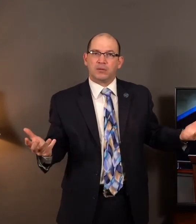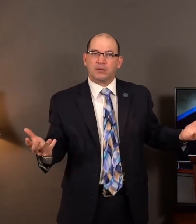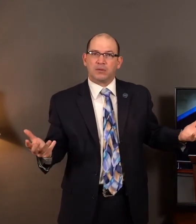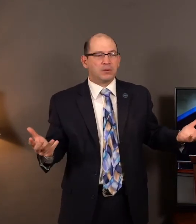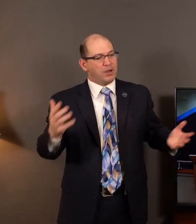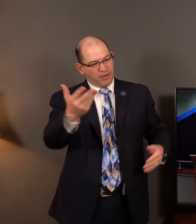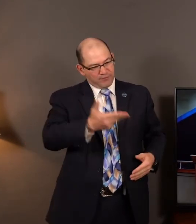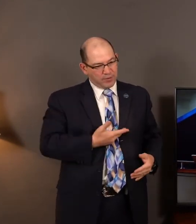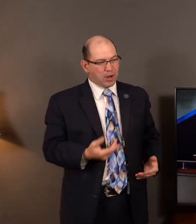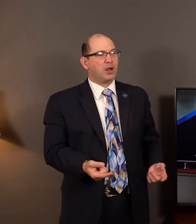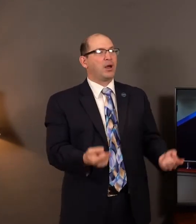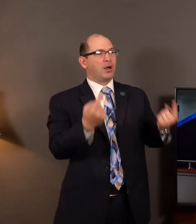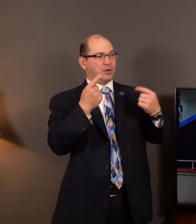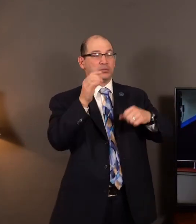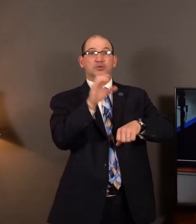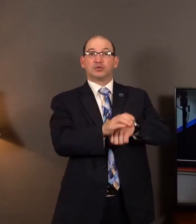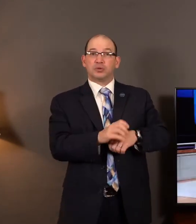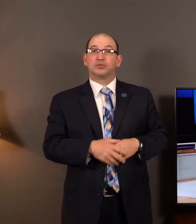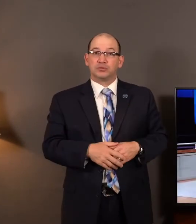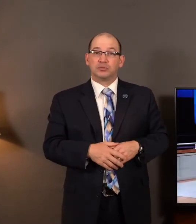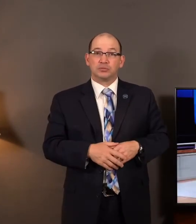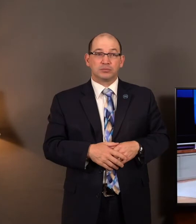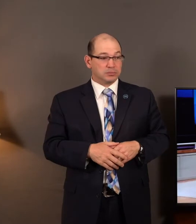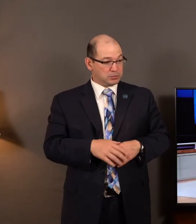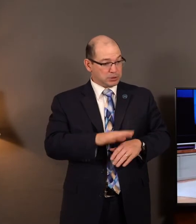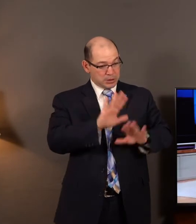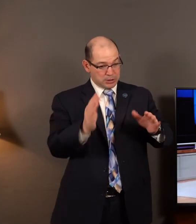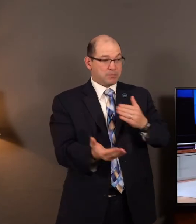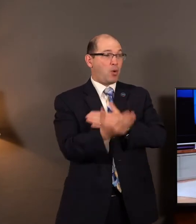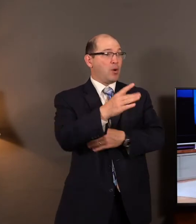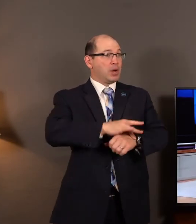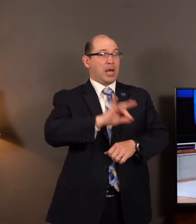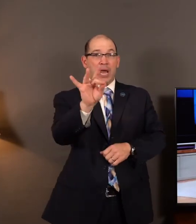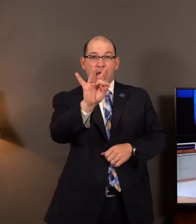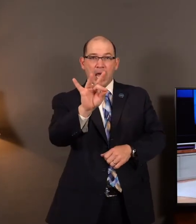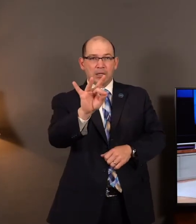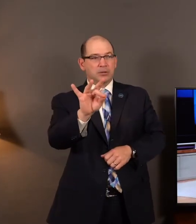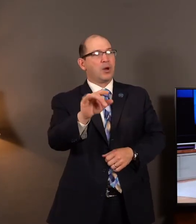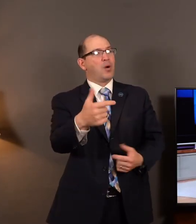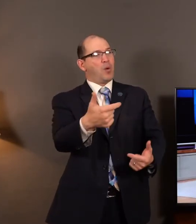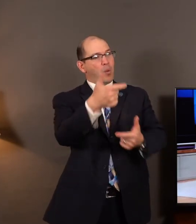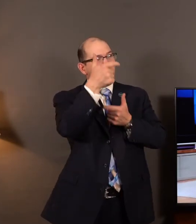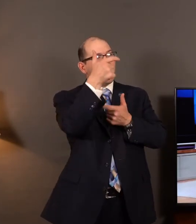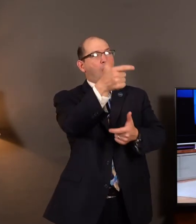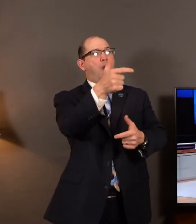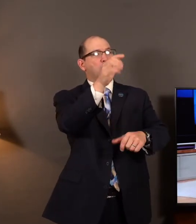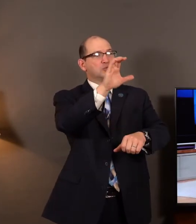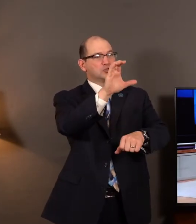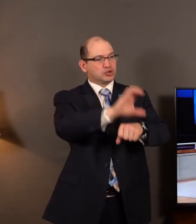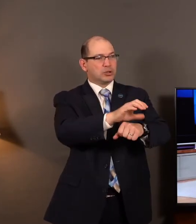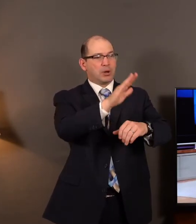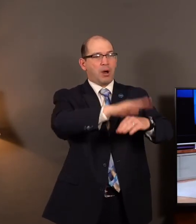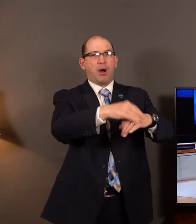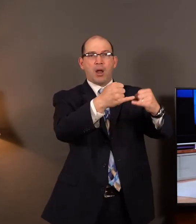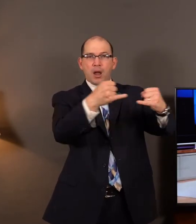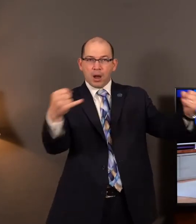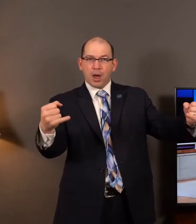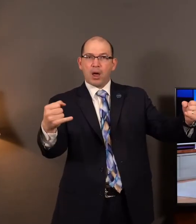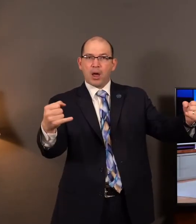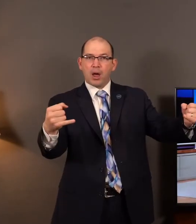to invite them to our 8 o'clock outdoor service. We're going to invite them to join with us online. We're going to invite them to read the verses that tell them about the love